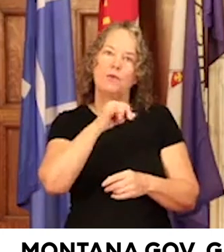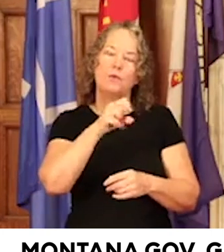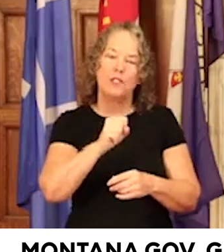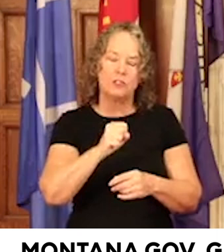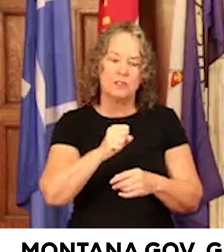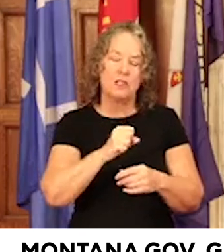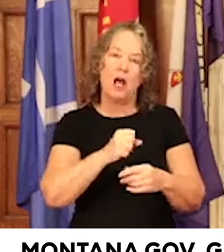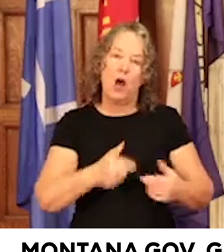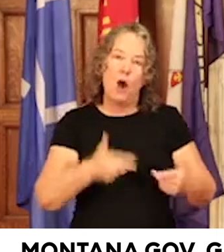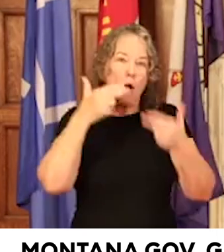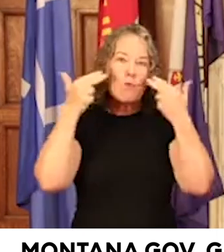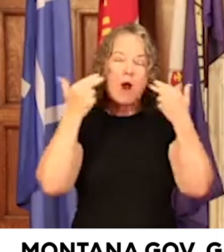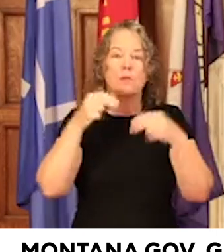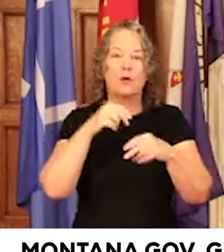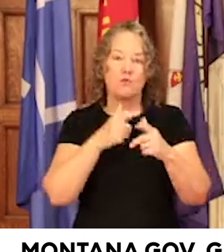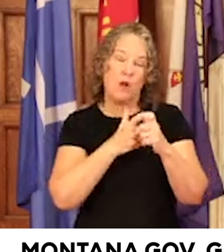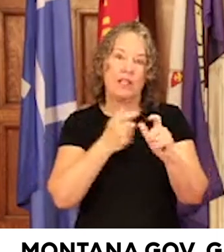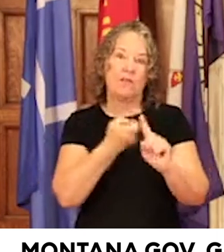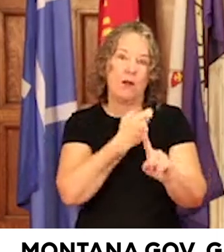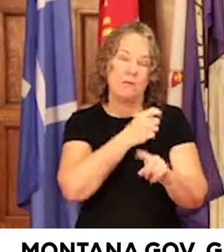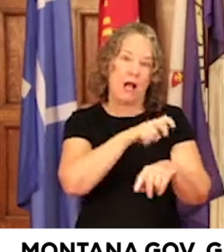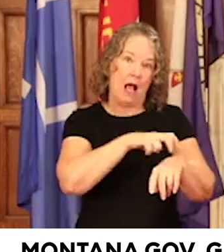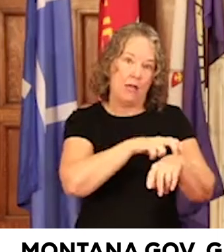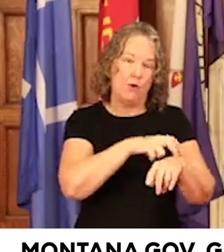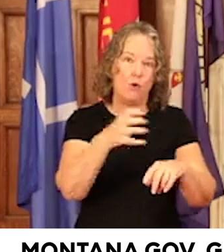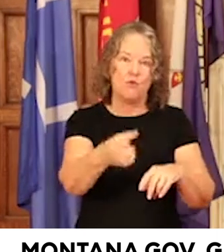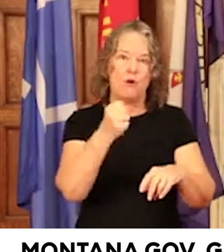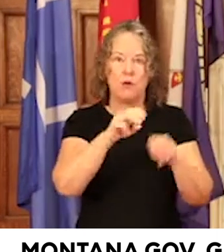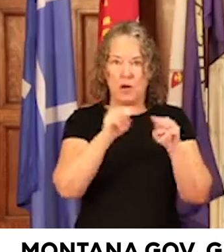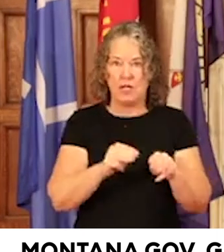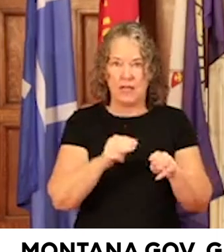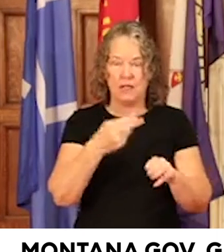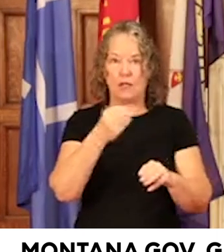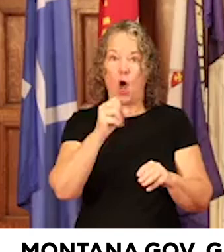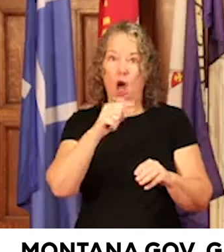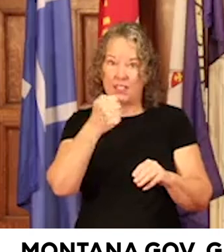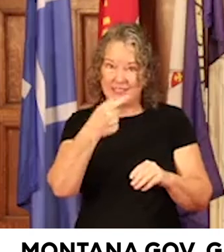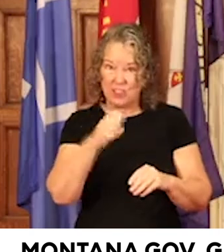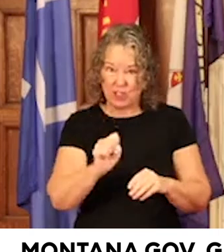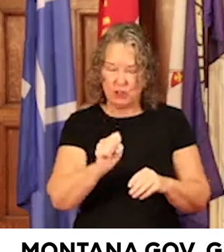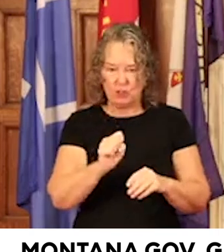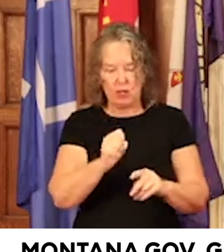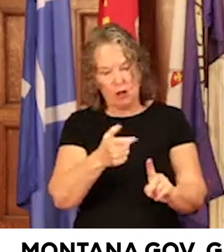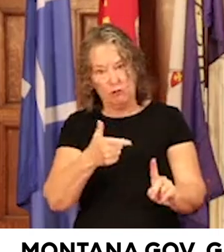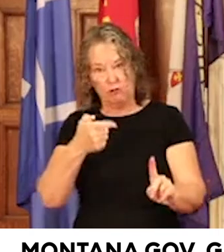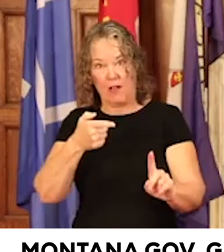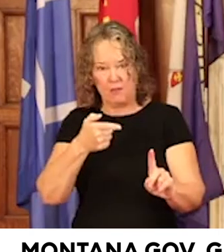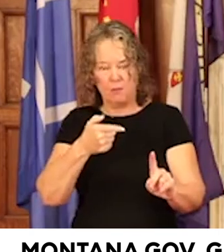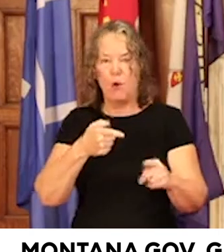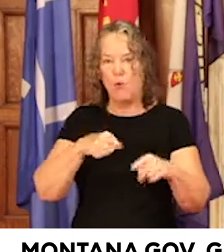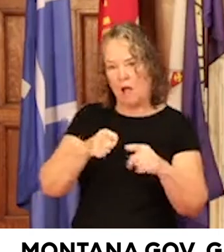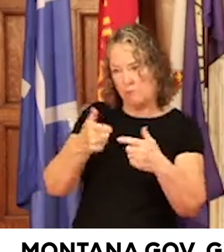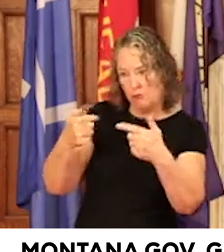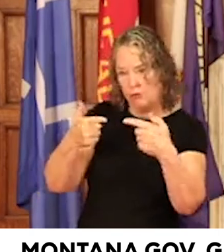robber on the run from Idaho took a Montanan hostage, shot them while exchanging shots with the